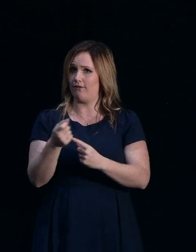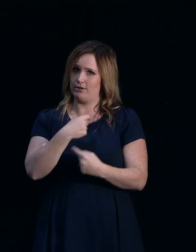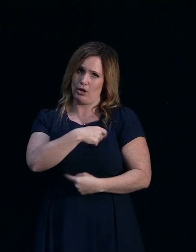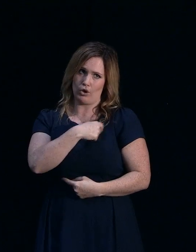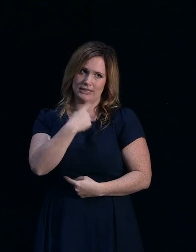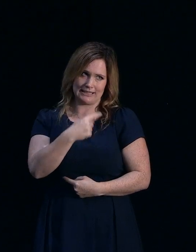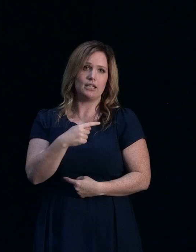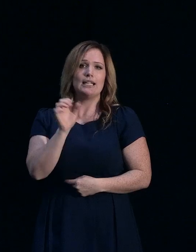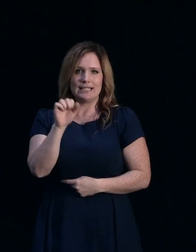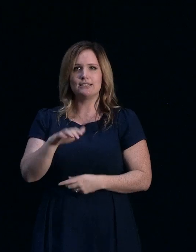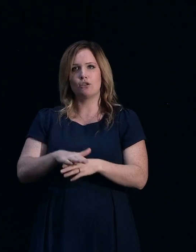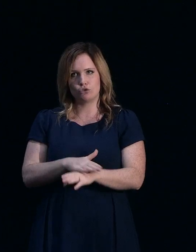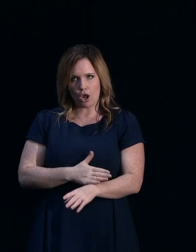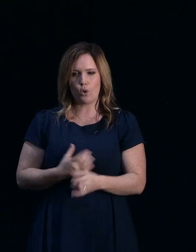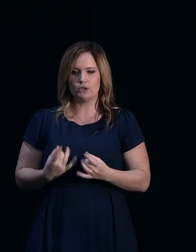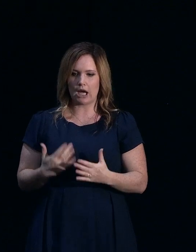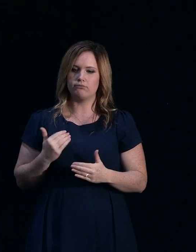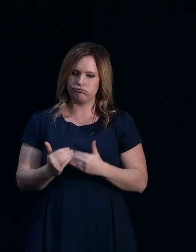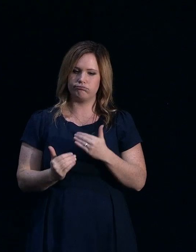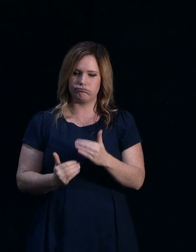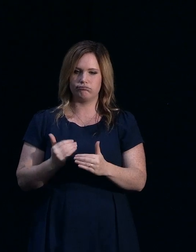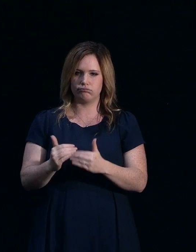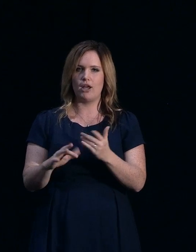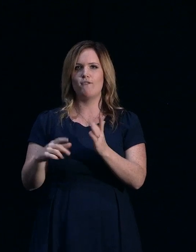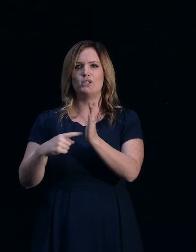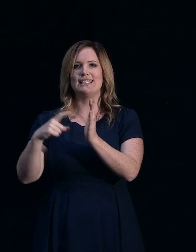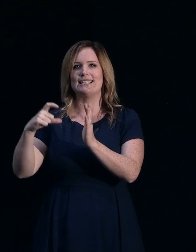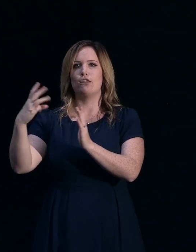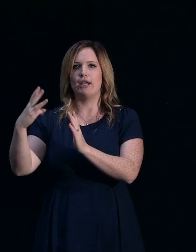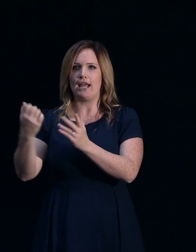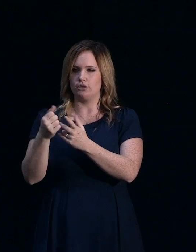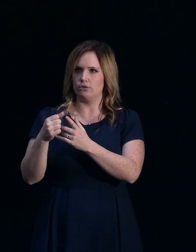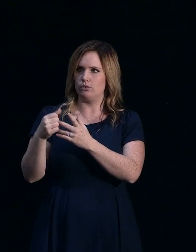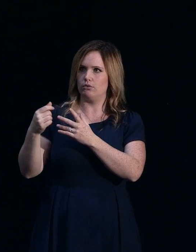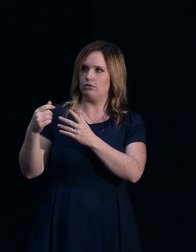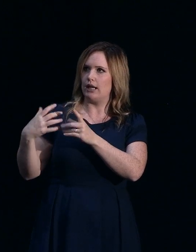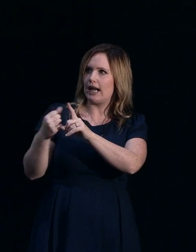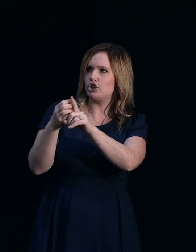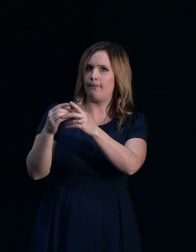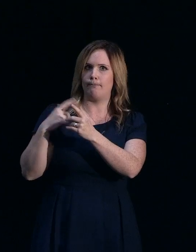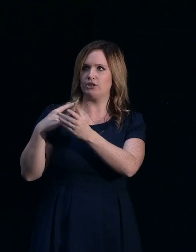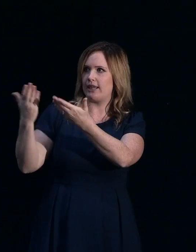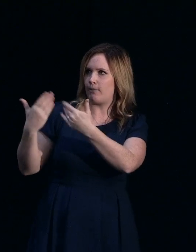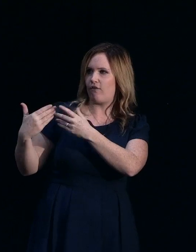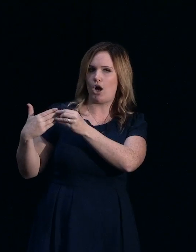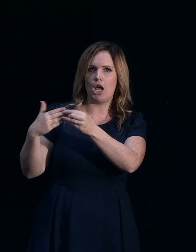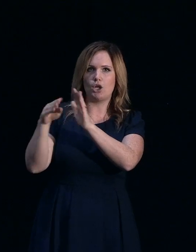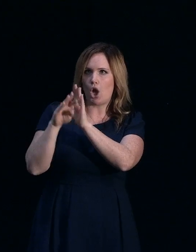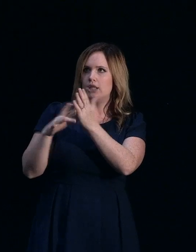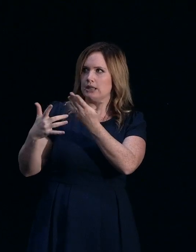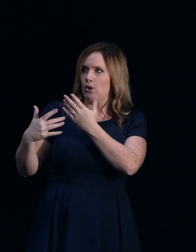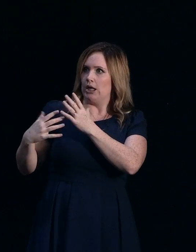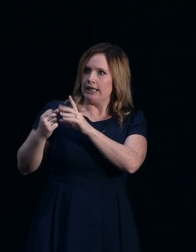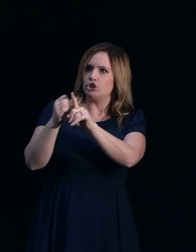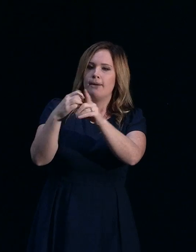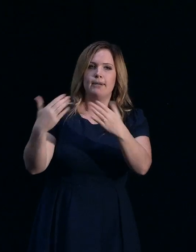honest about it. And with TC3, we really did have a bit of a catch up with the guidelines coming out and having to get the drilling done. But I think you'll see for